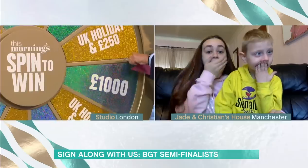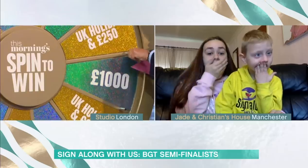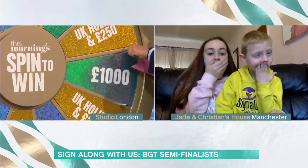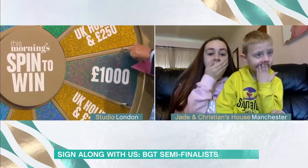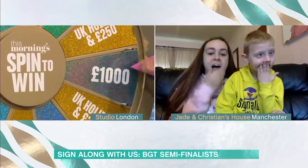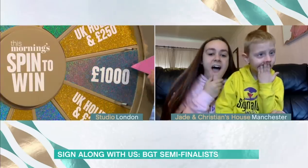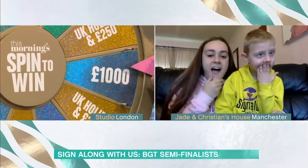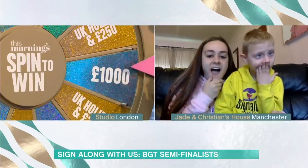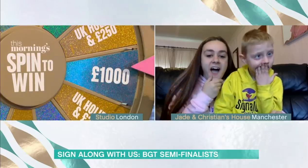A thousand pounds!